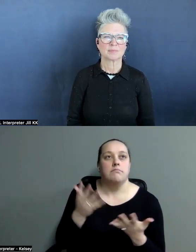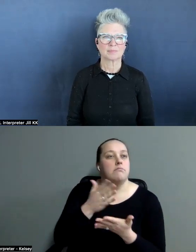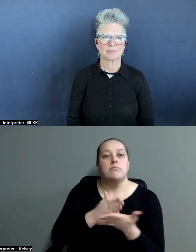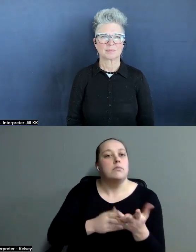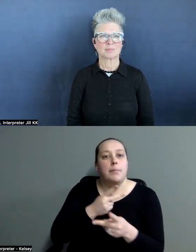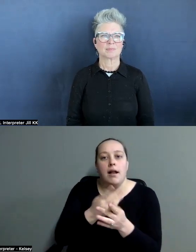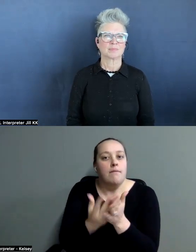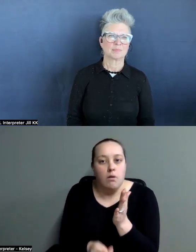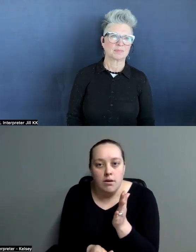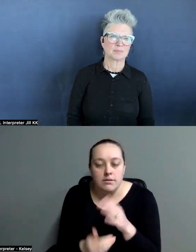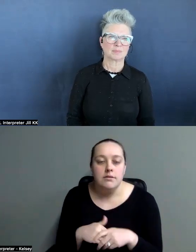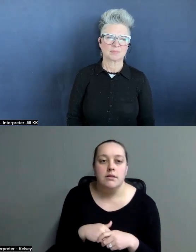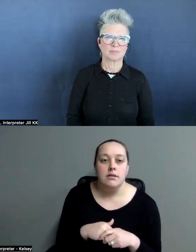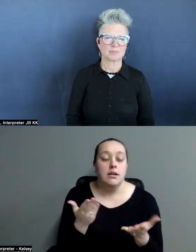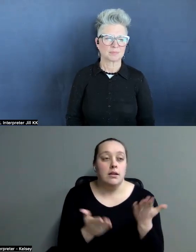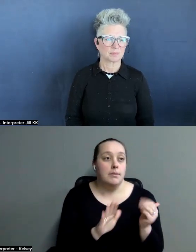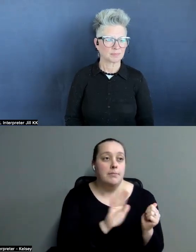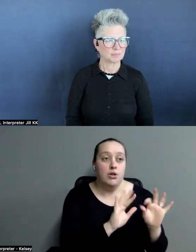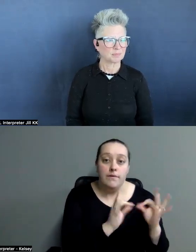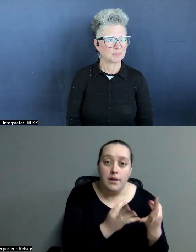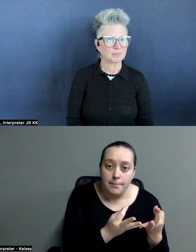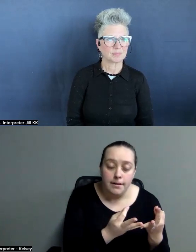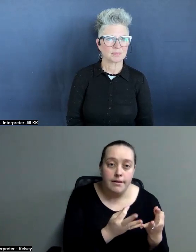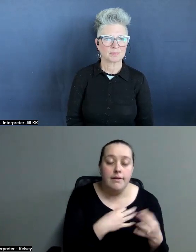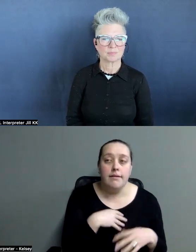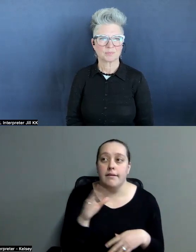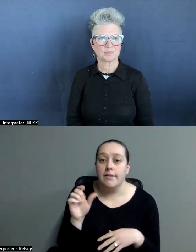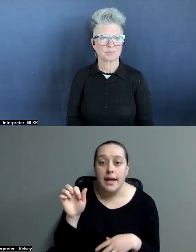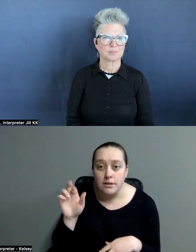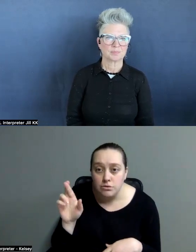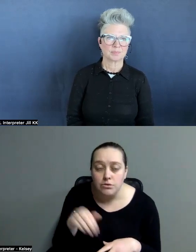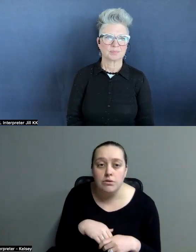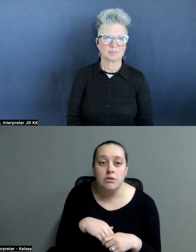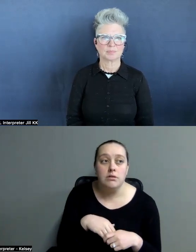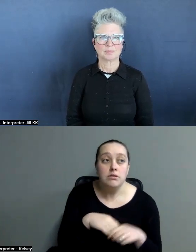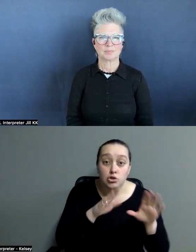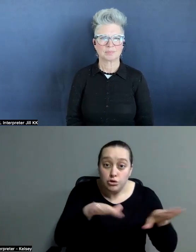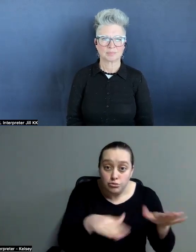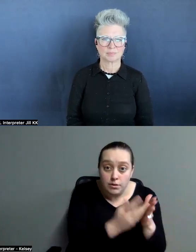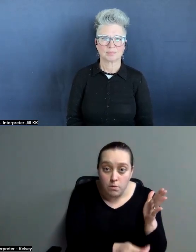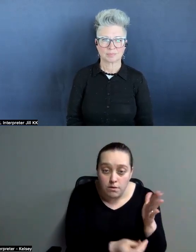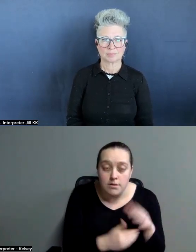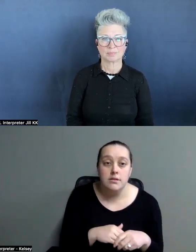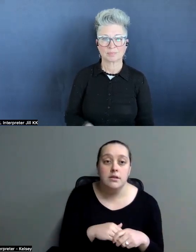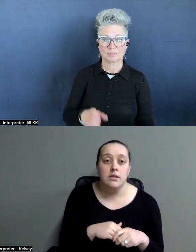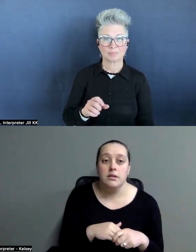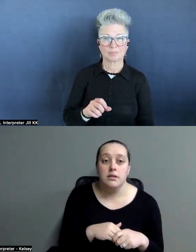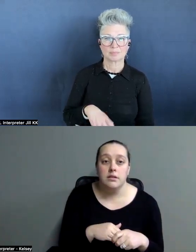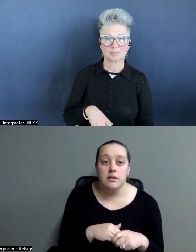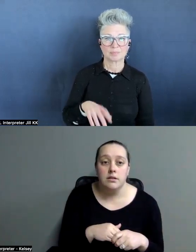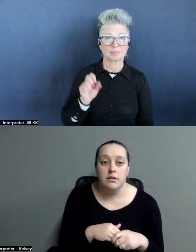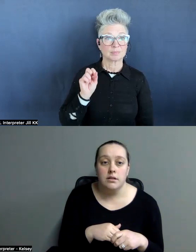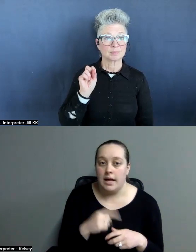loss. Whether it's loved one or cancer or even children. Or even to a lot of reasons.